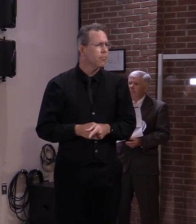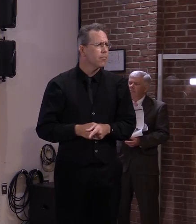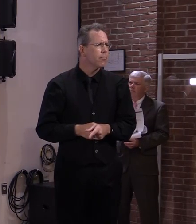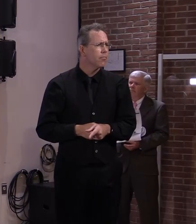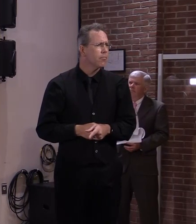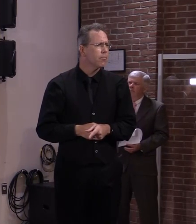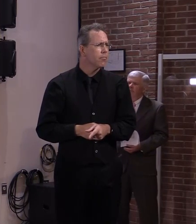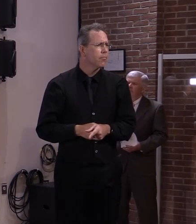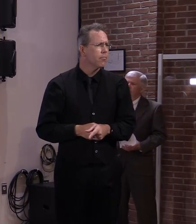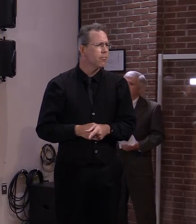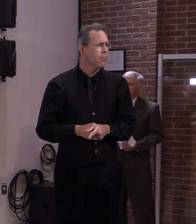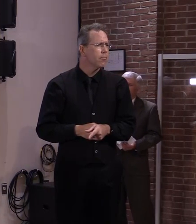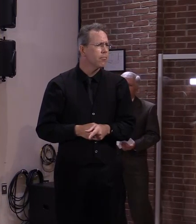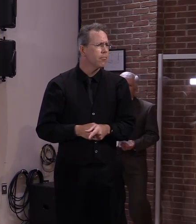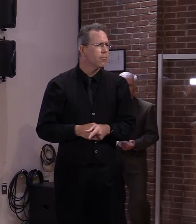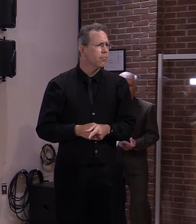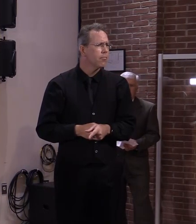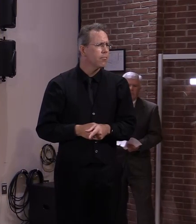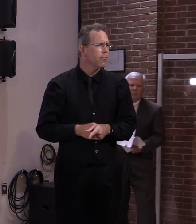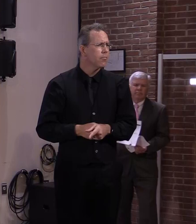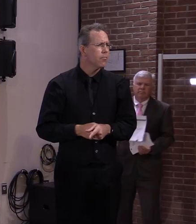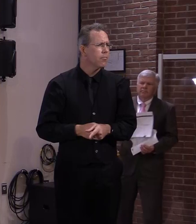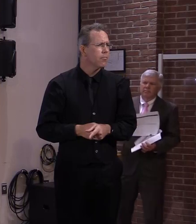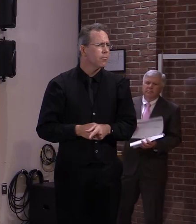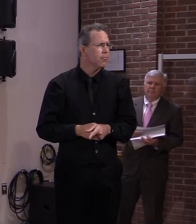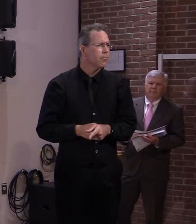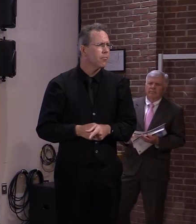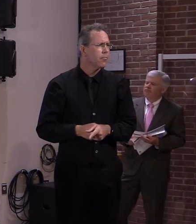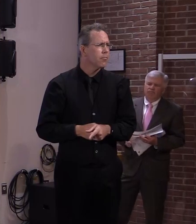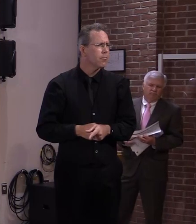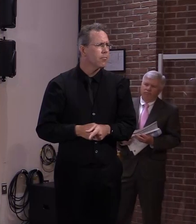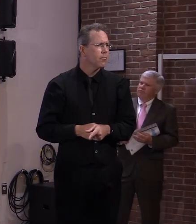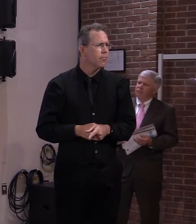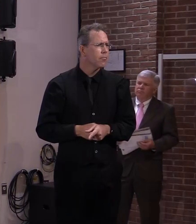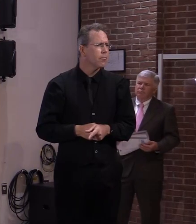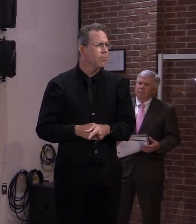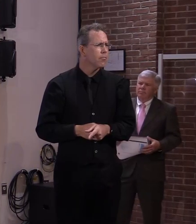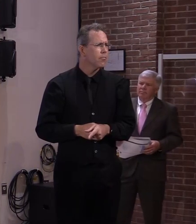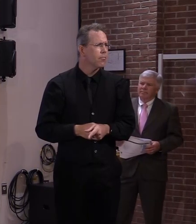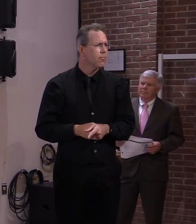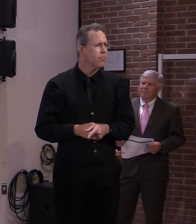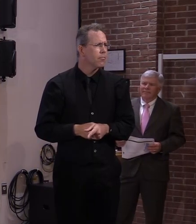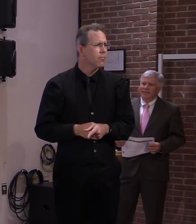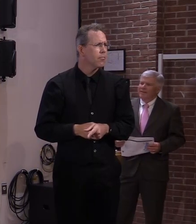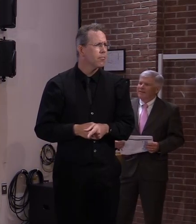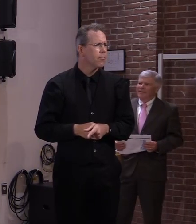the vaccine in and um is there a supply chain issue with that that would that would